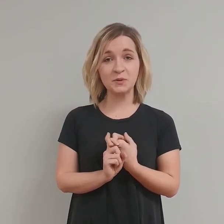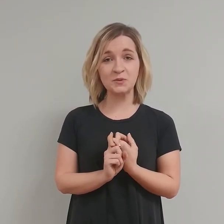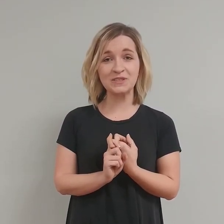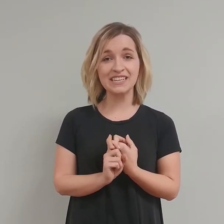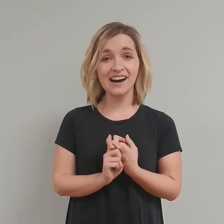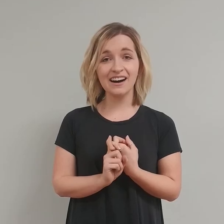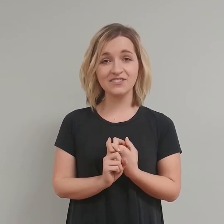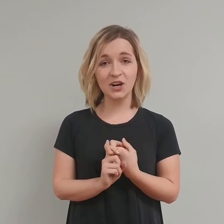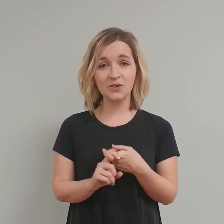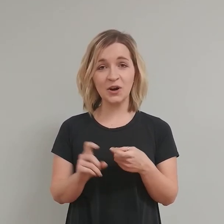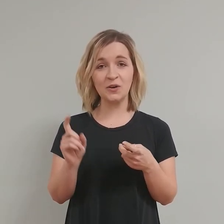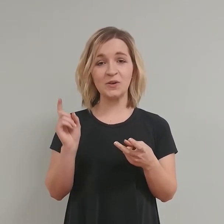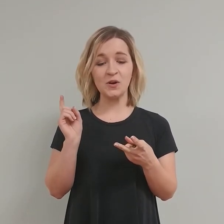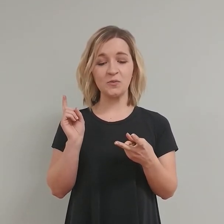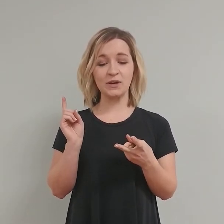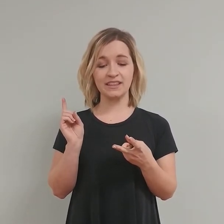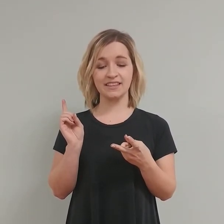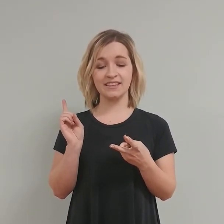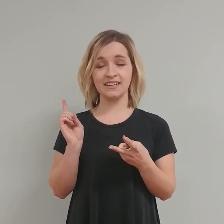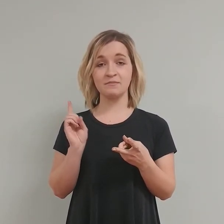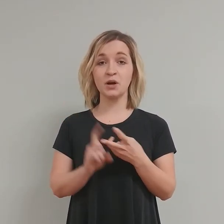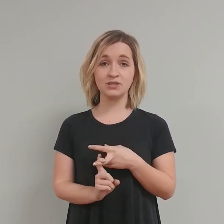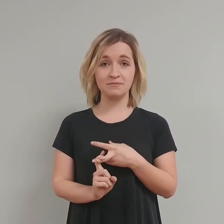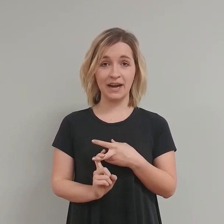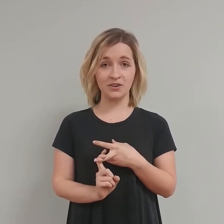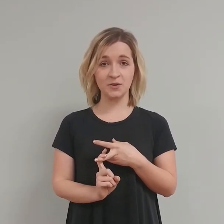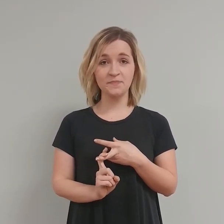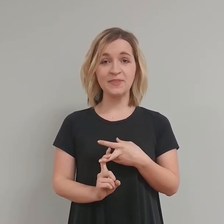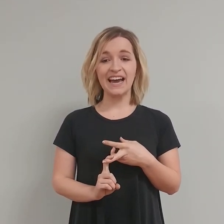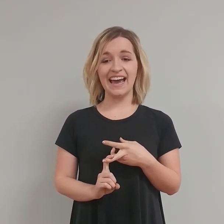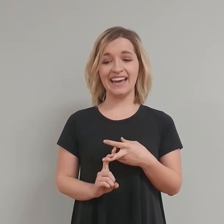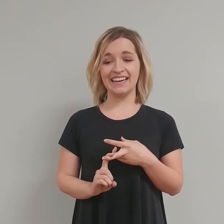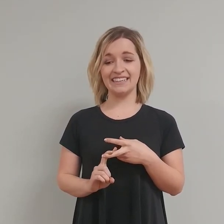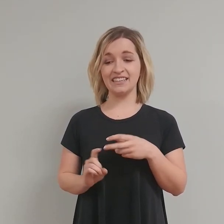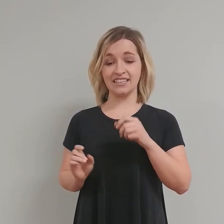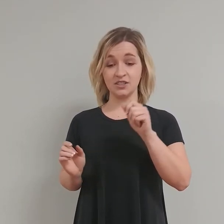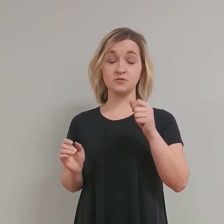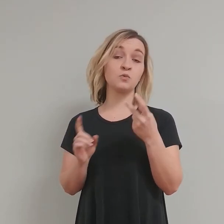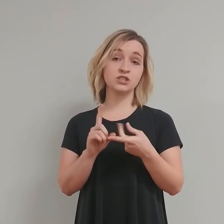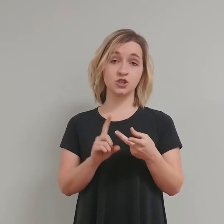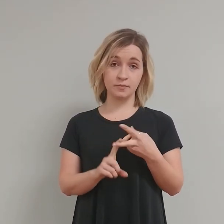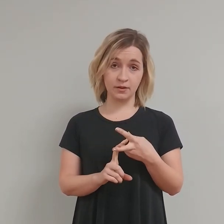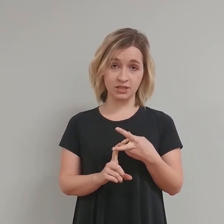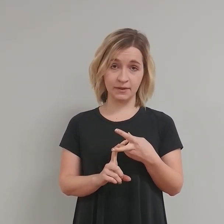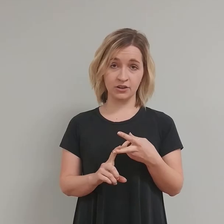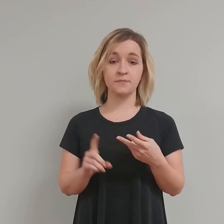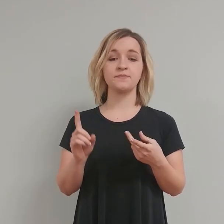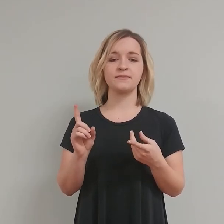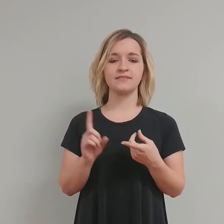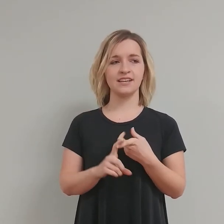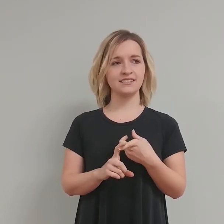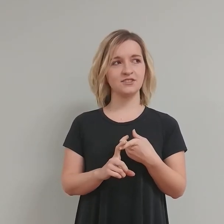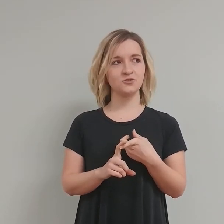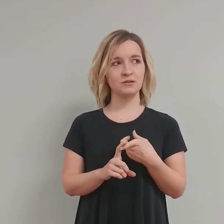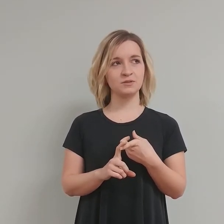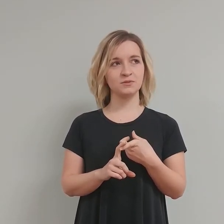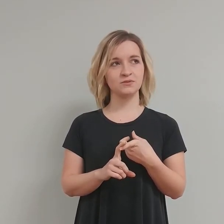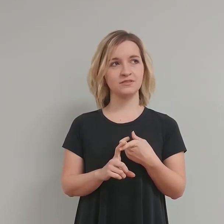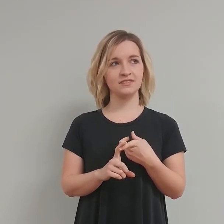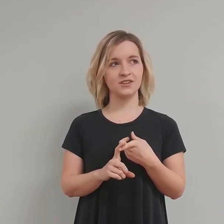of cocoa with the protein powder, and you do one scoop of protein powder. Did I say two tablespoons of